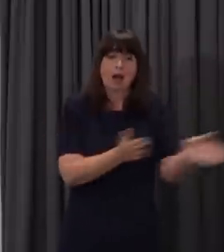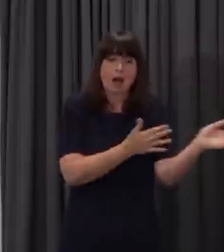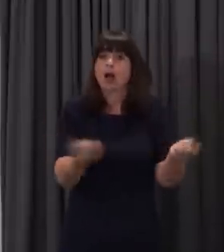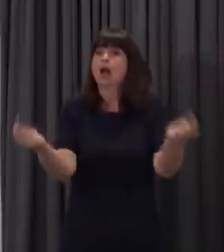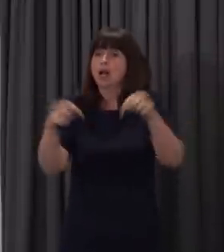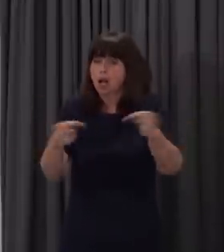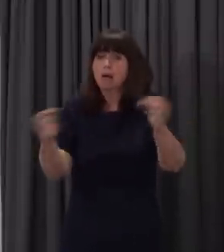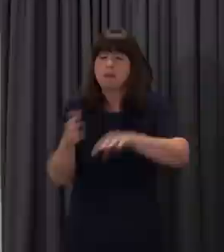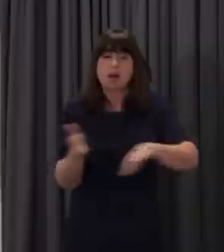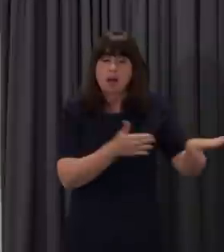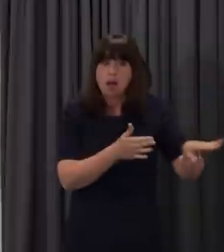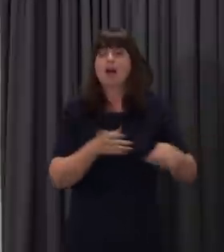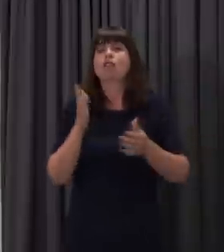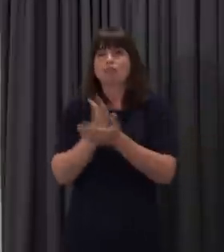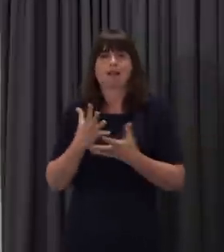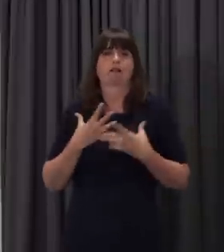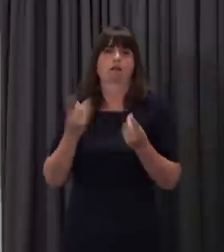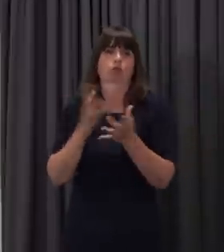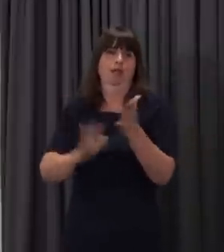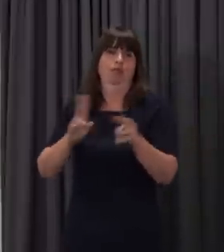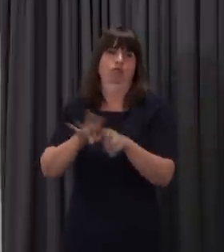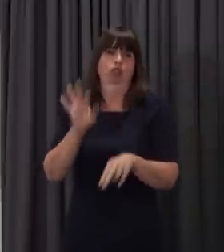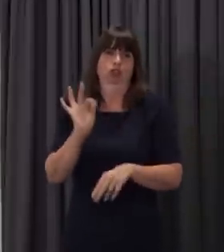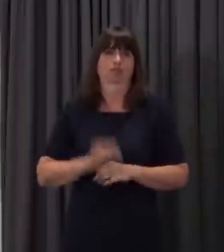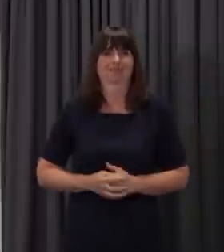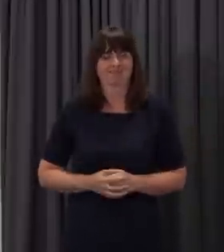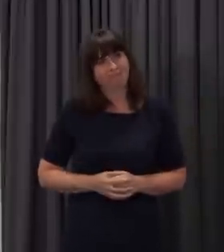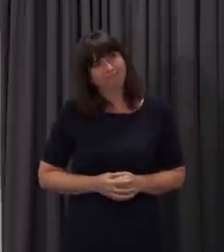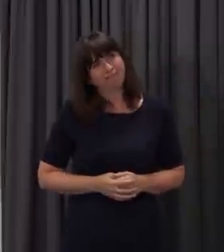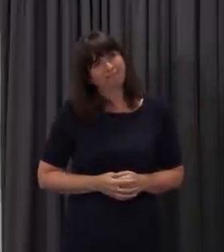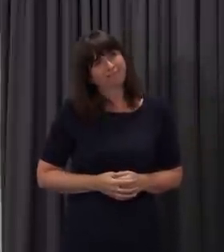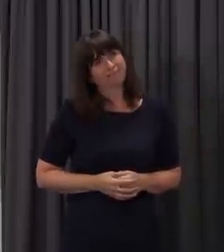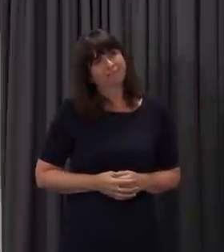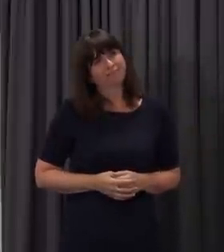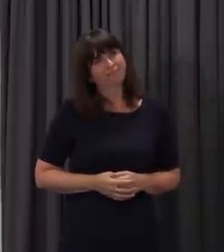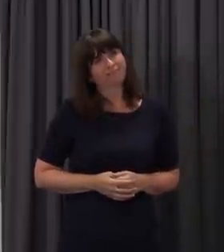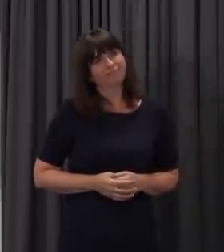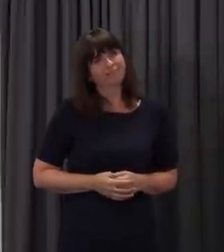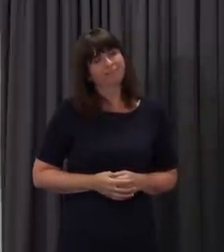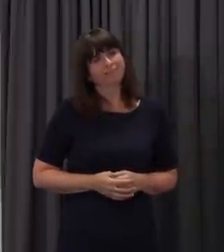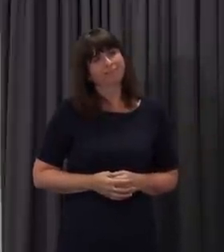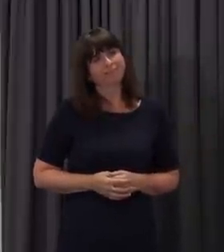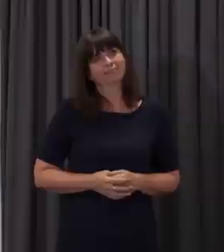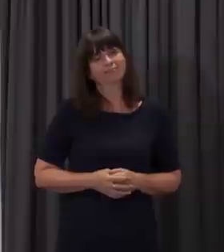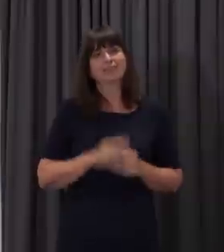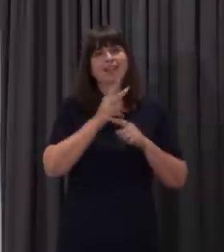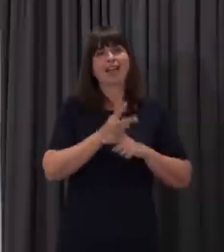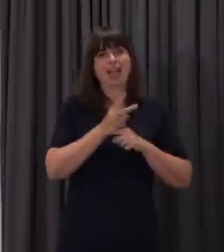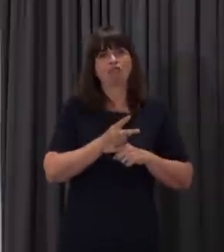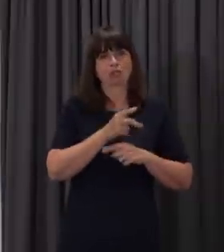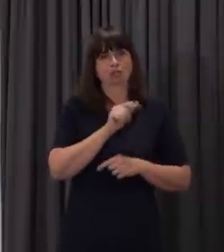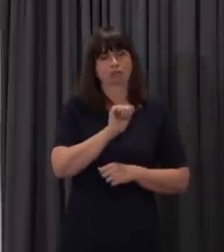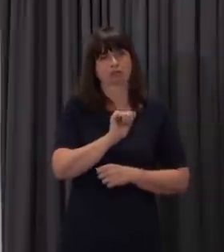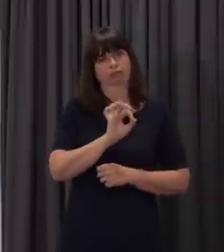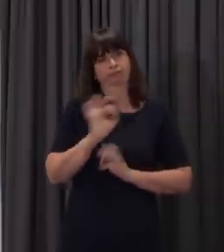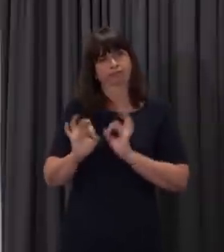If we now move on to Tom Magner. Tom? Thank you very much indeed, Minister. You've given